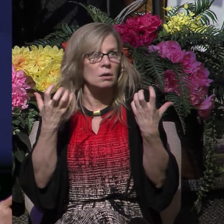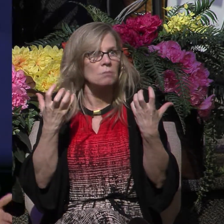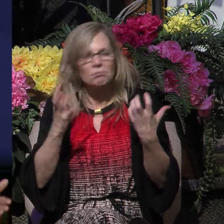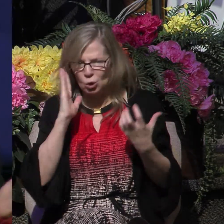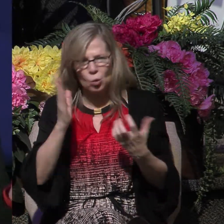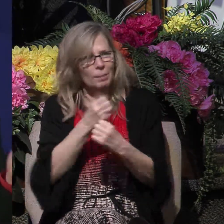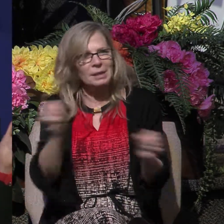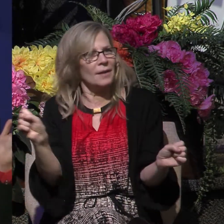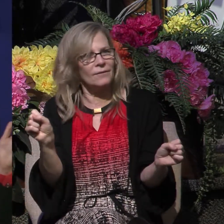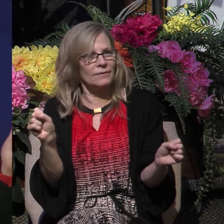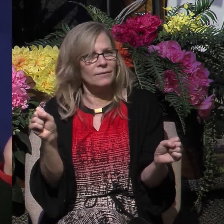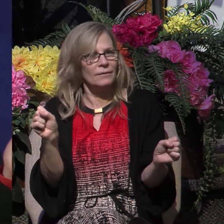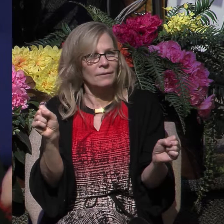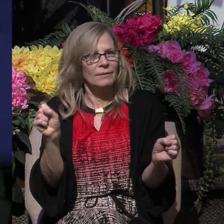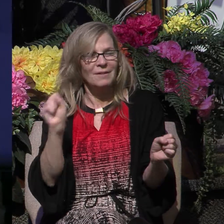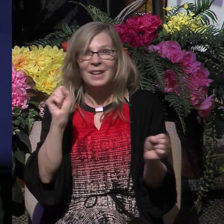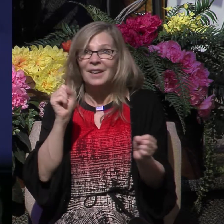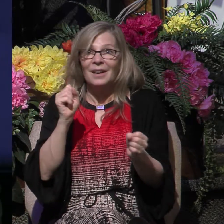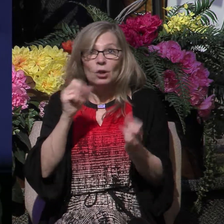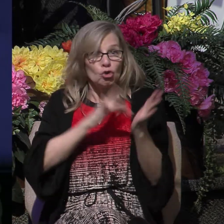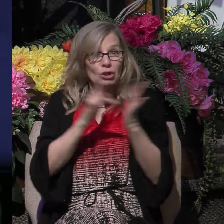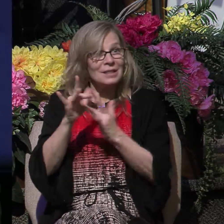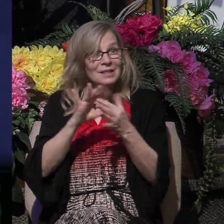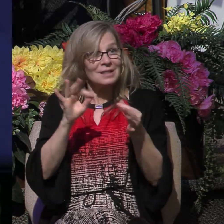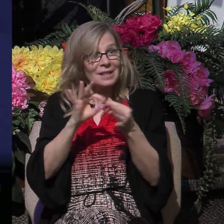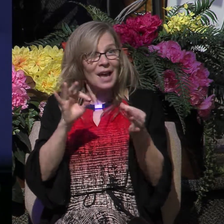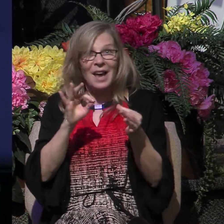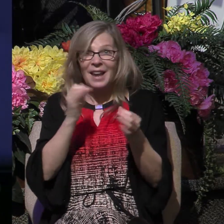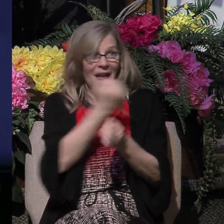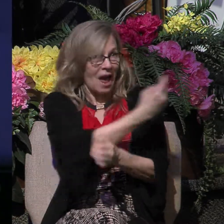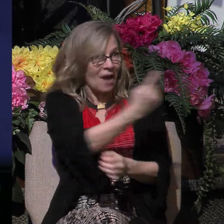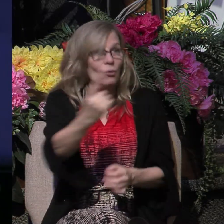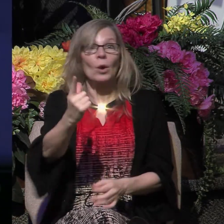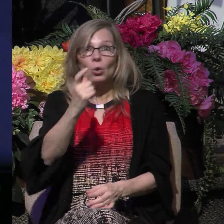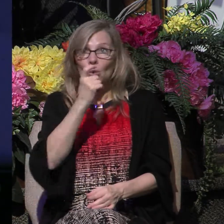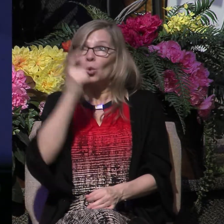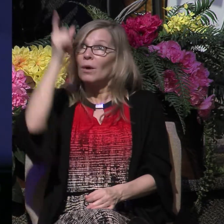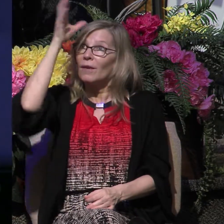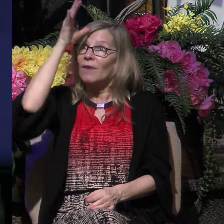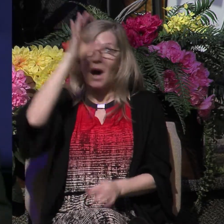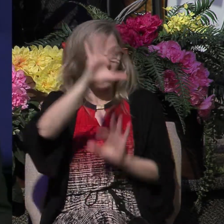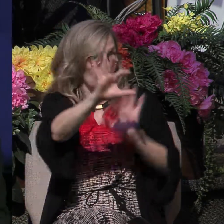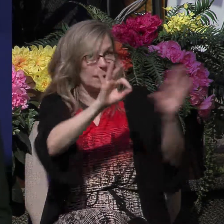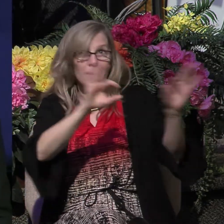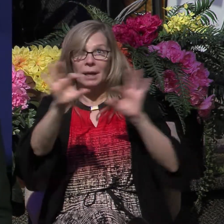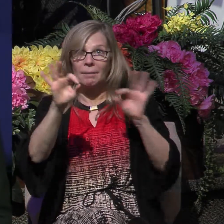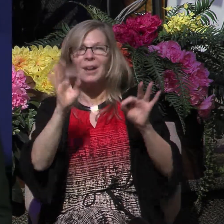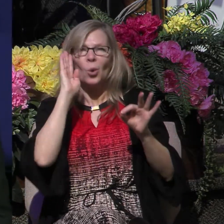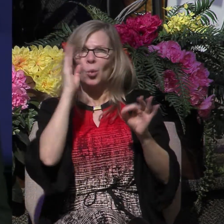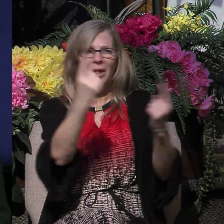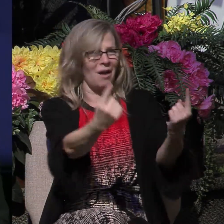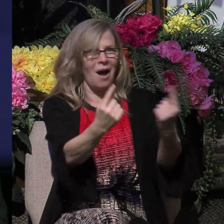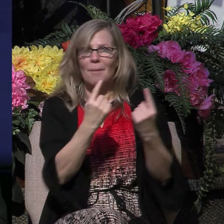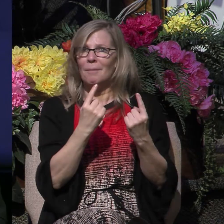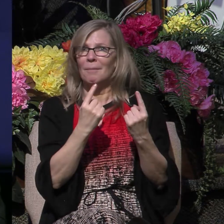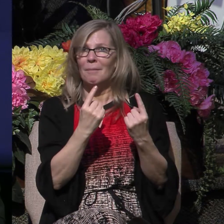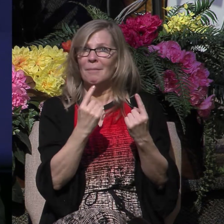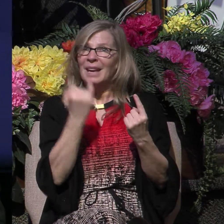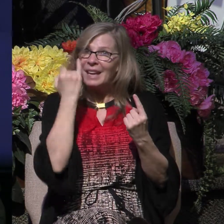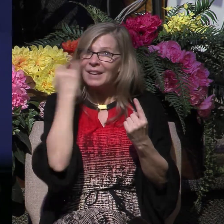37, all that the Father gives me, meaning all who are chosen, will come to me, and the one who comes to me, I will certainly